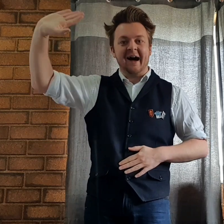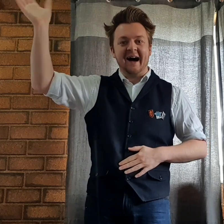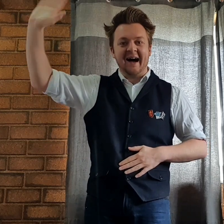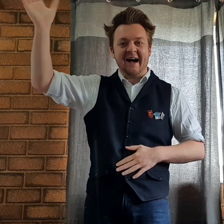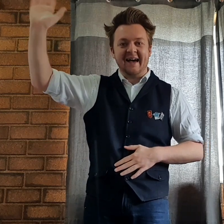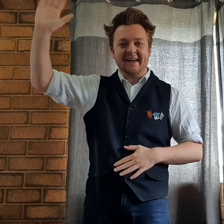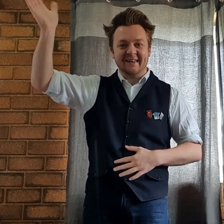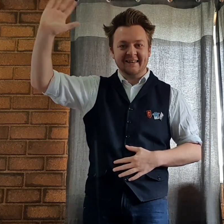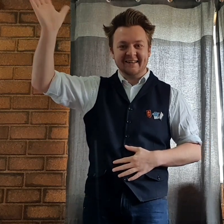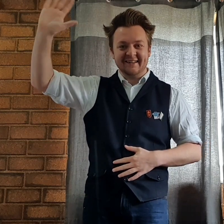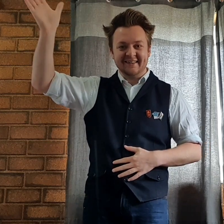Bye!